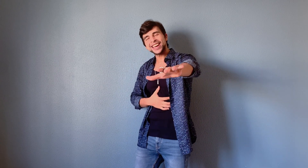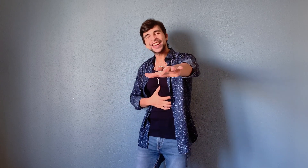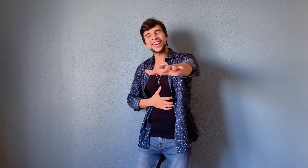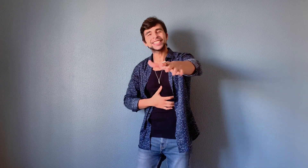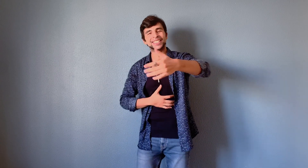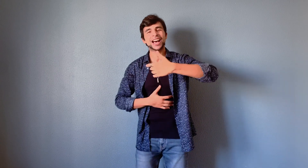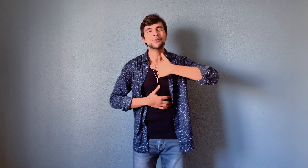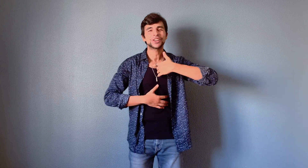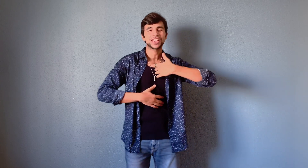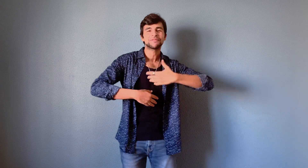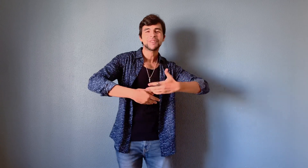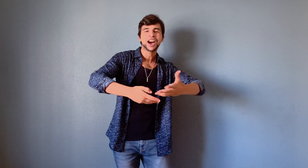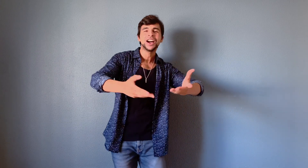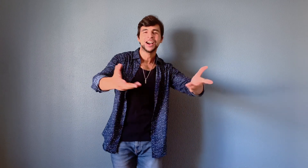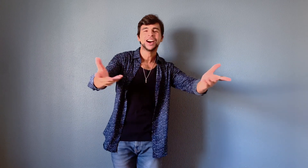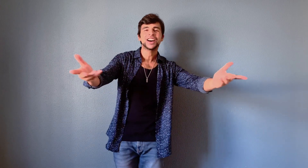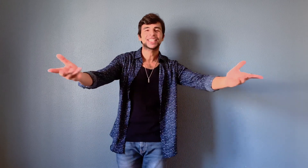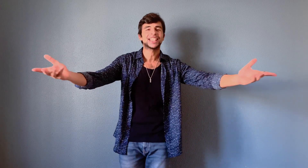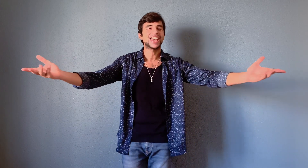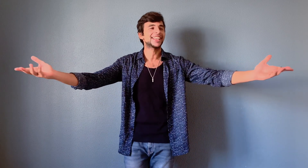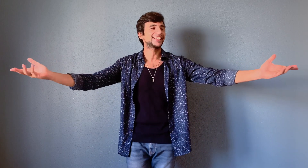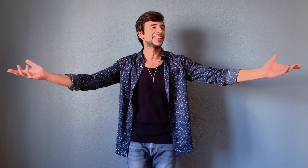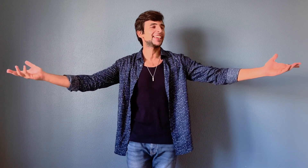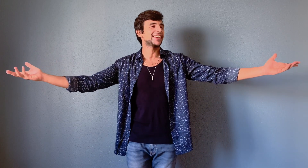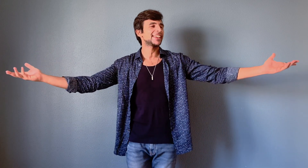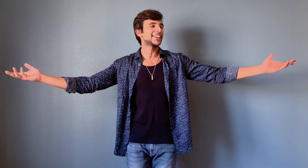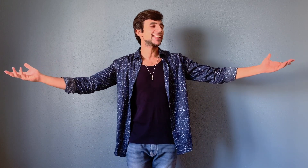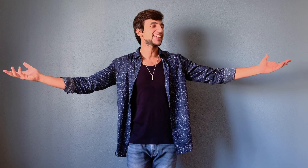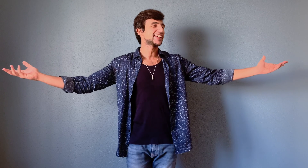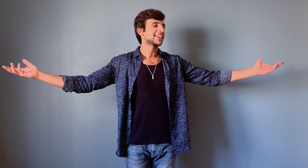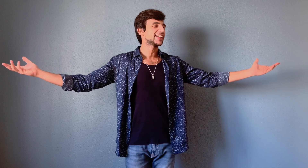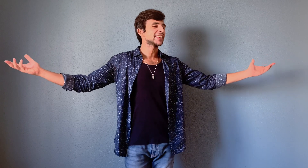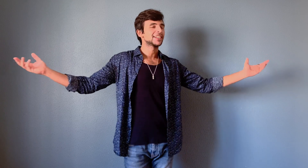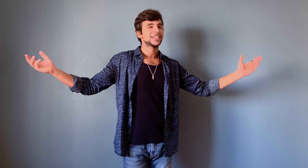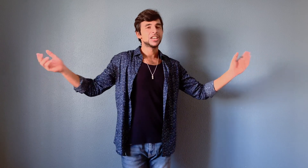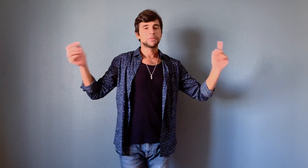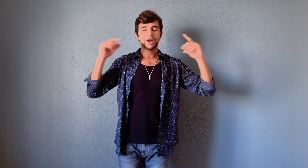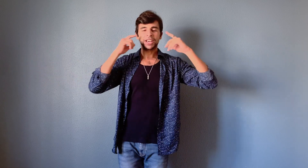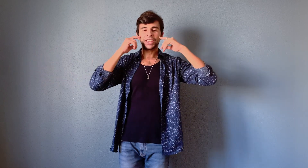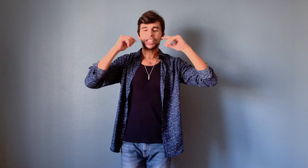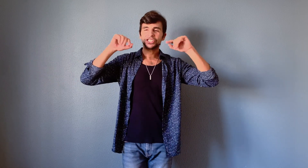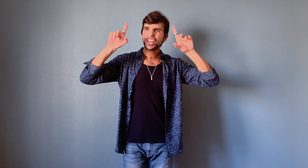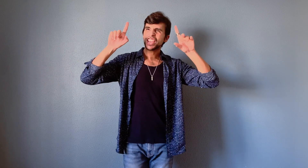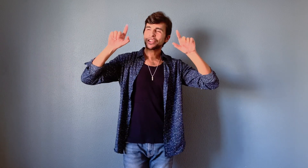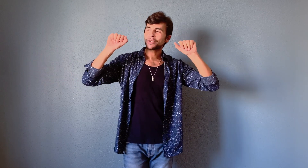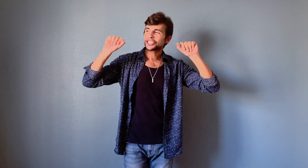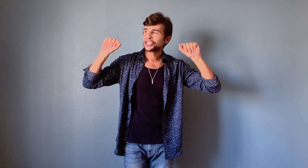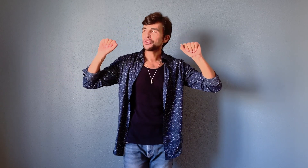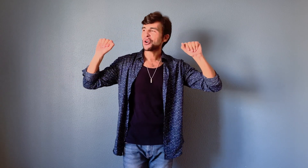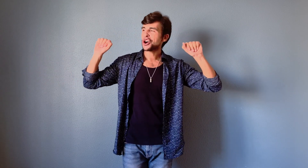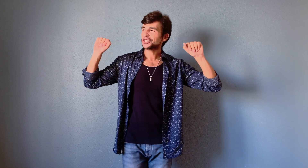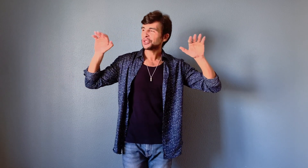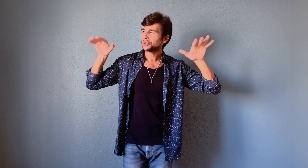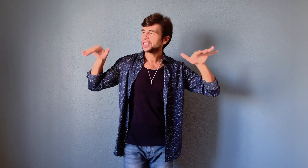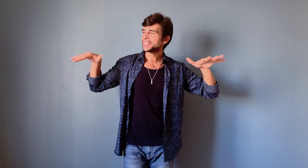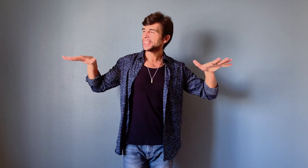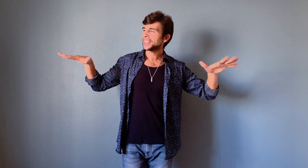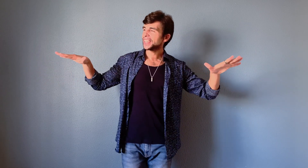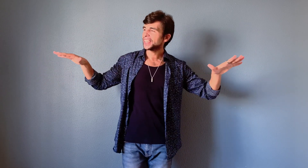I will give my heart to that lead But each day when she walks to the sea